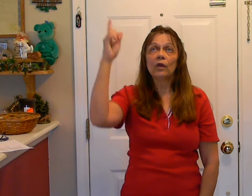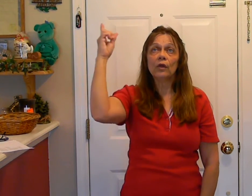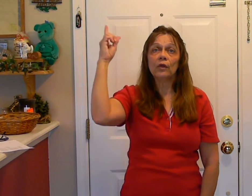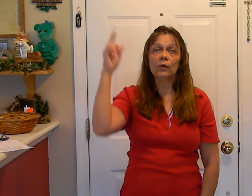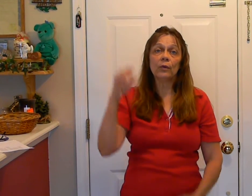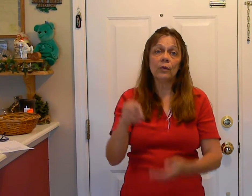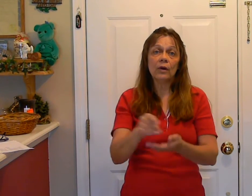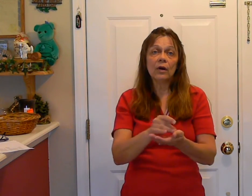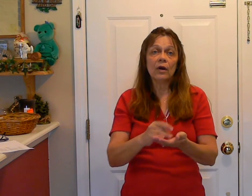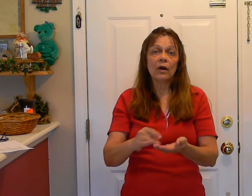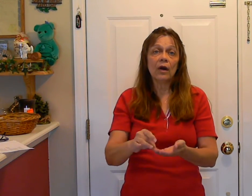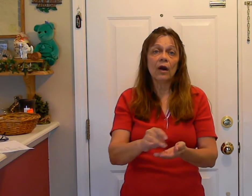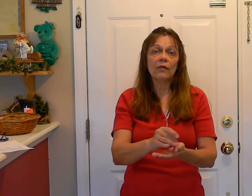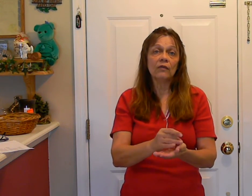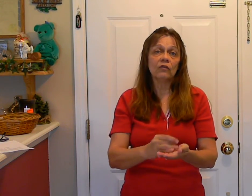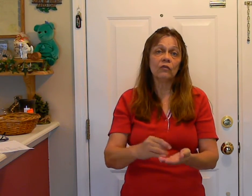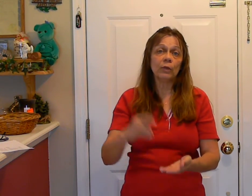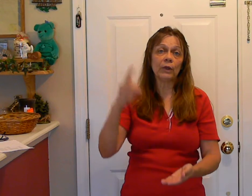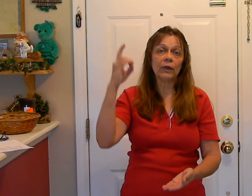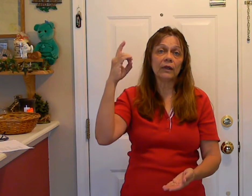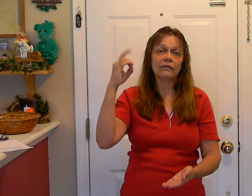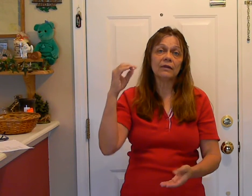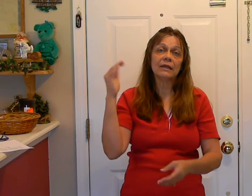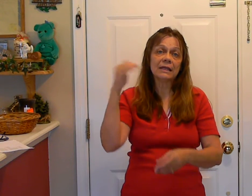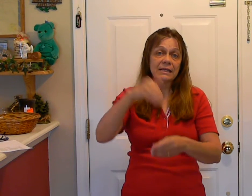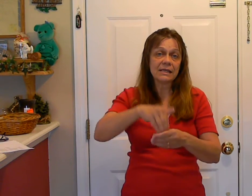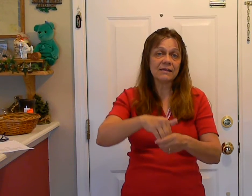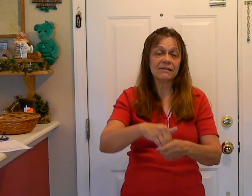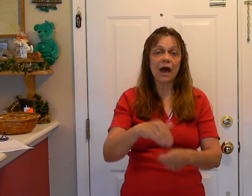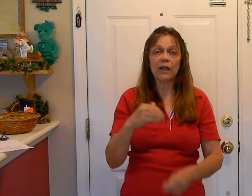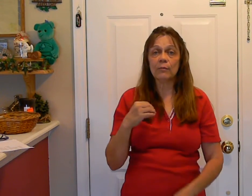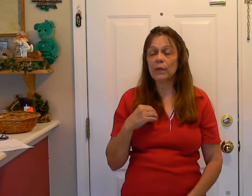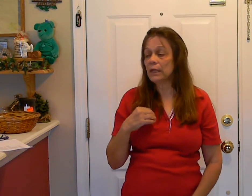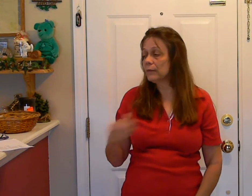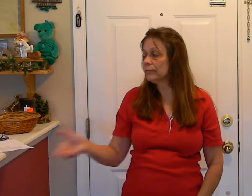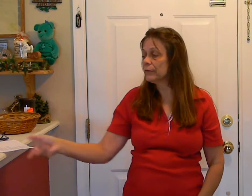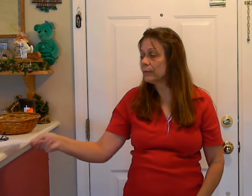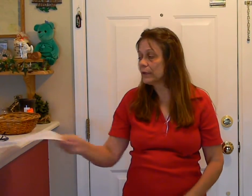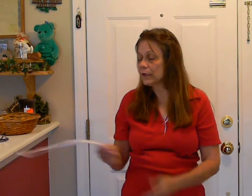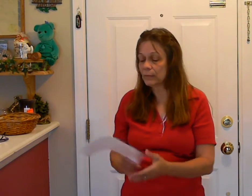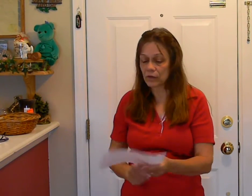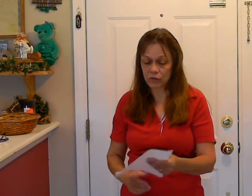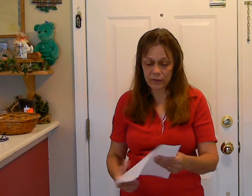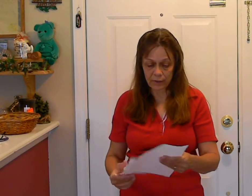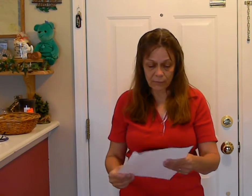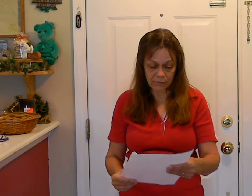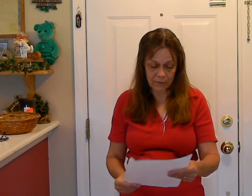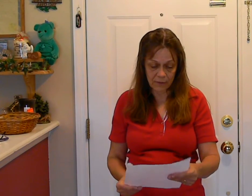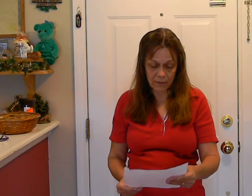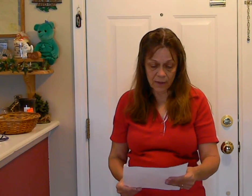You are the spirit inside me. I'm going to make sure I didn't miss anything.